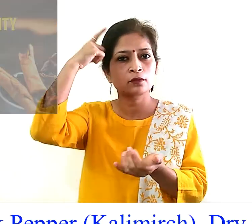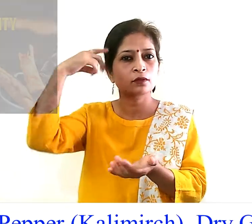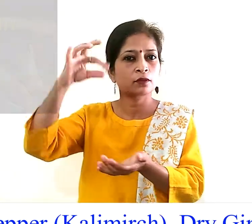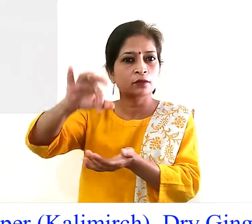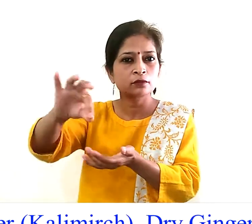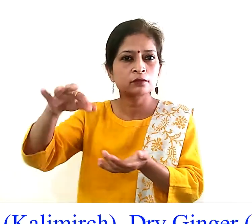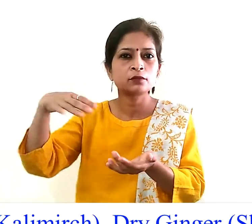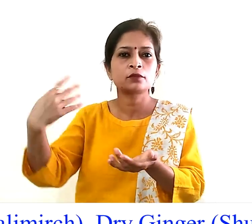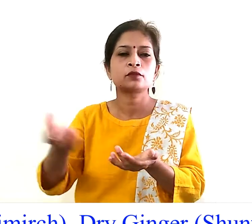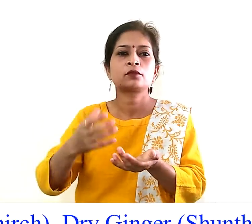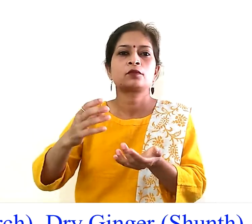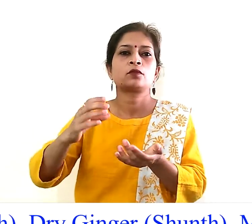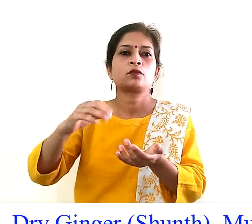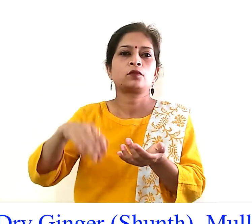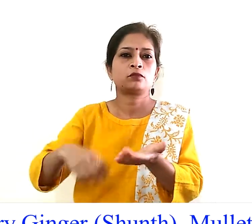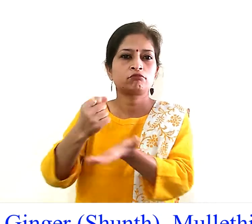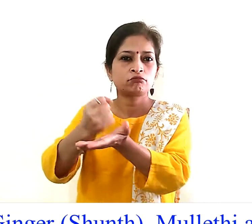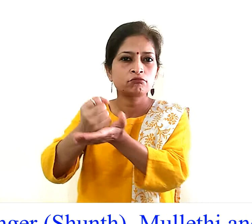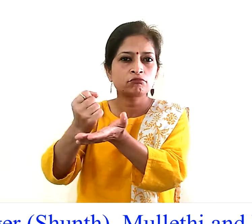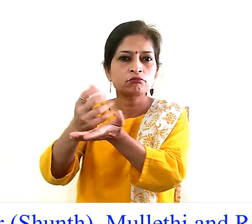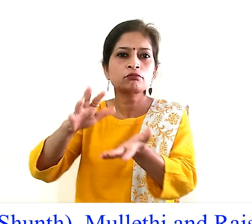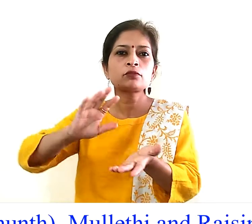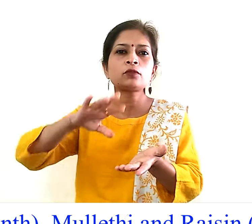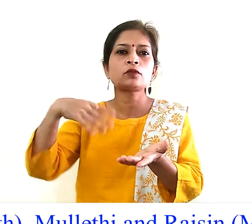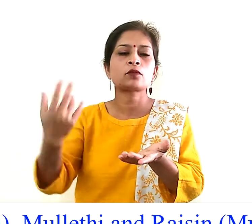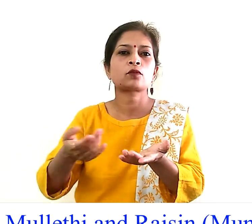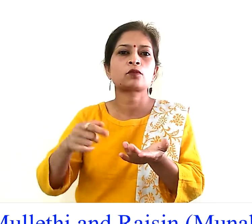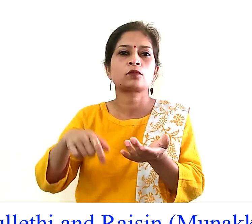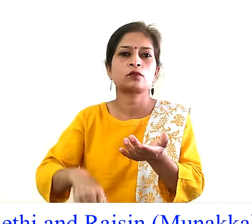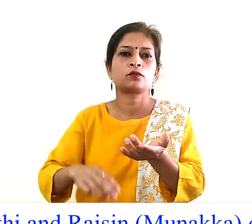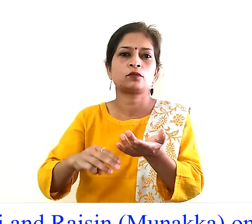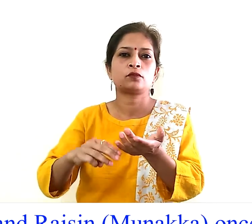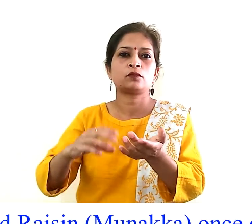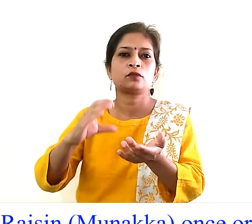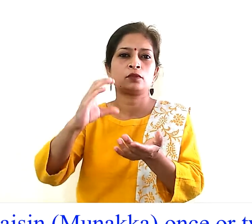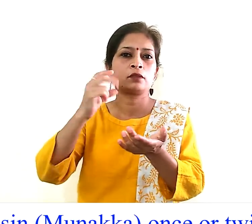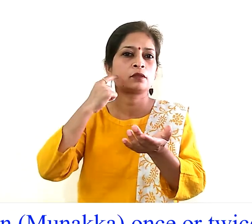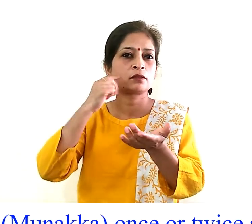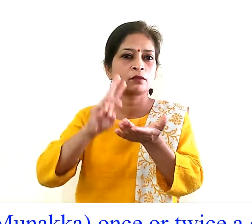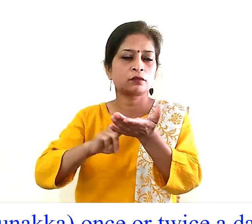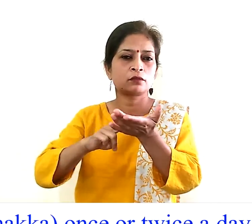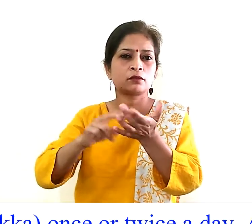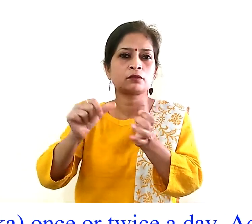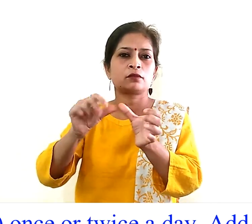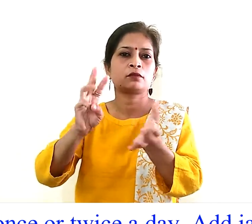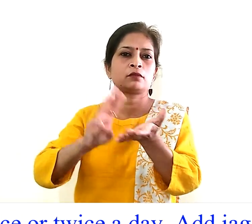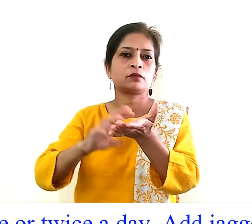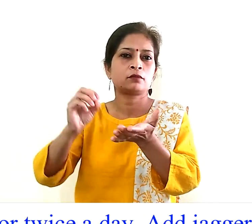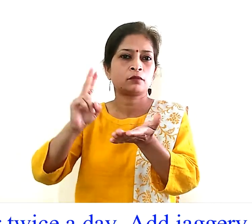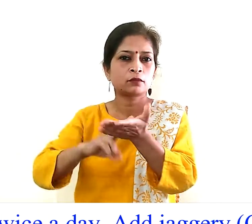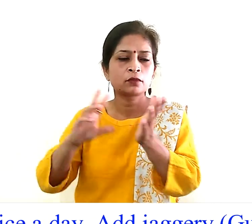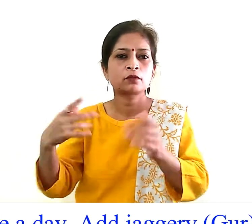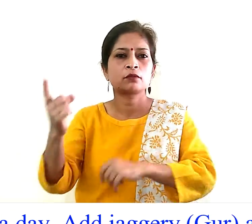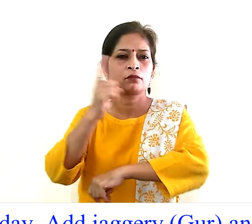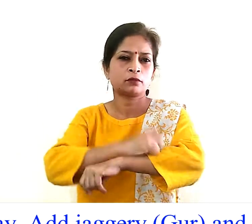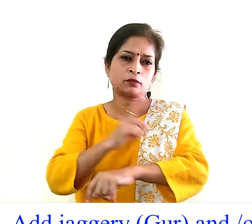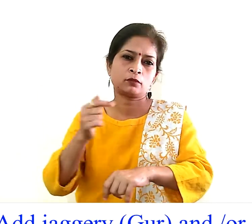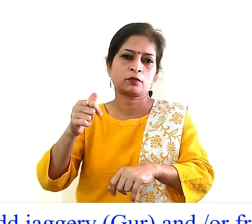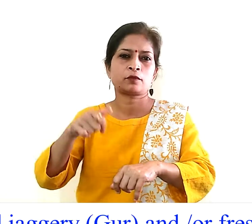black pepper kali mirch dry ginger soot muleti and raisin munakka once or twice a day add